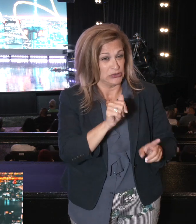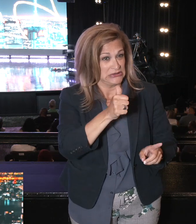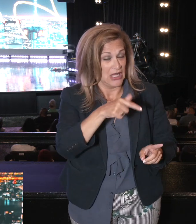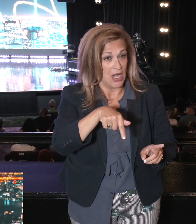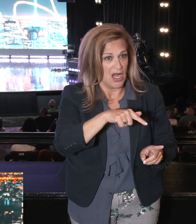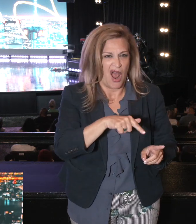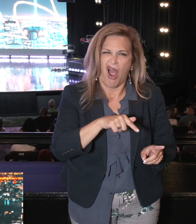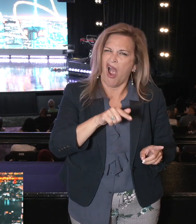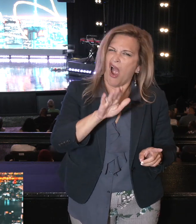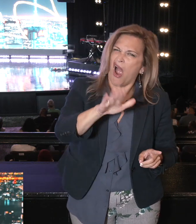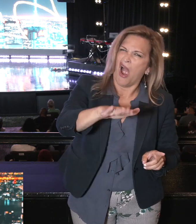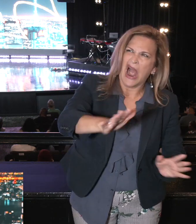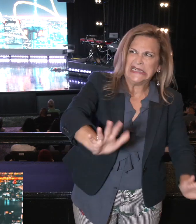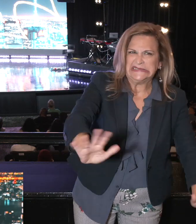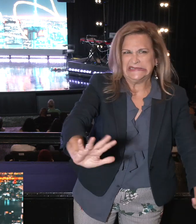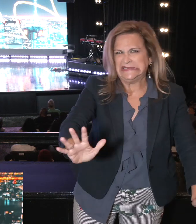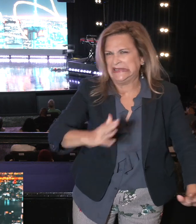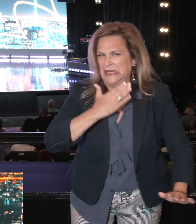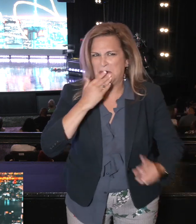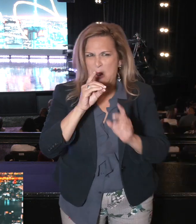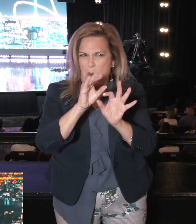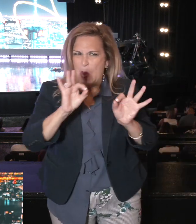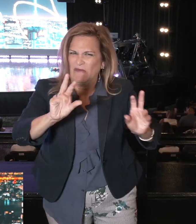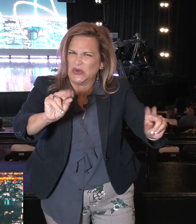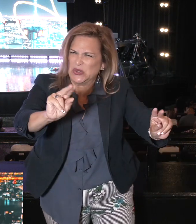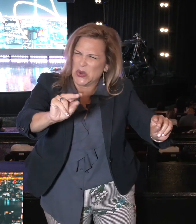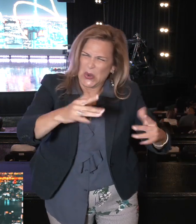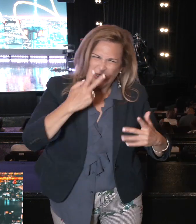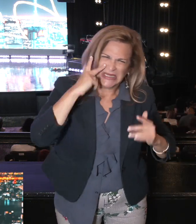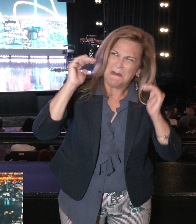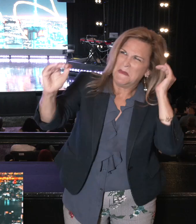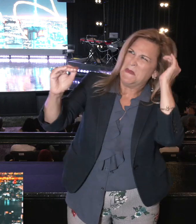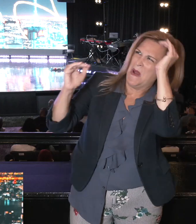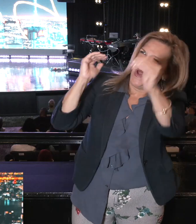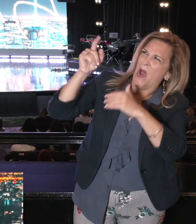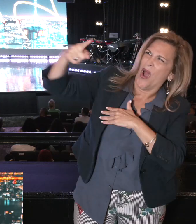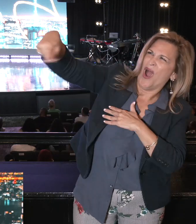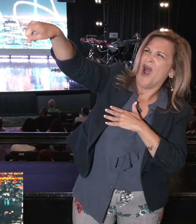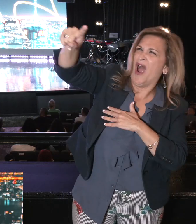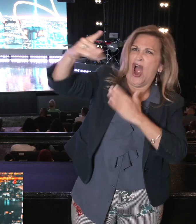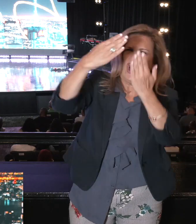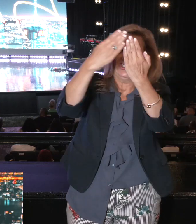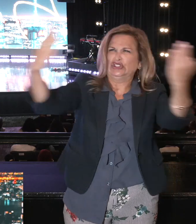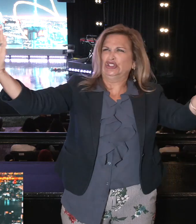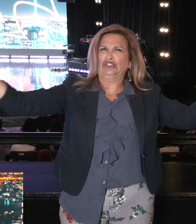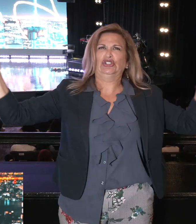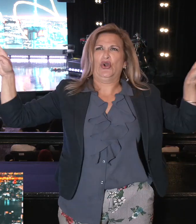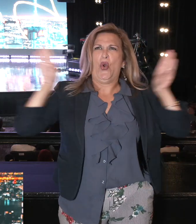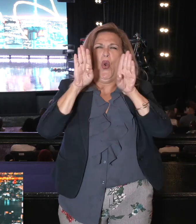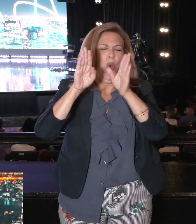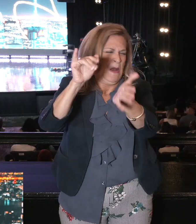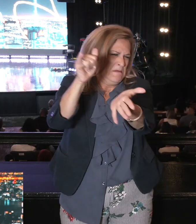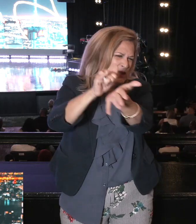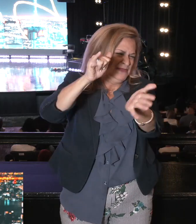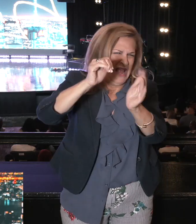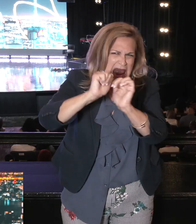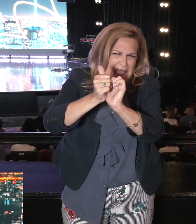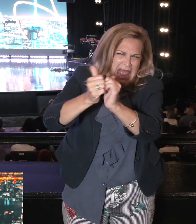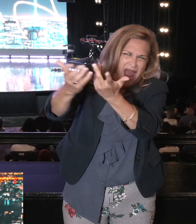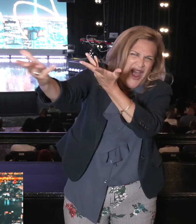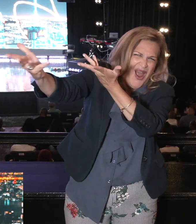they're huge, and the cities are fortified and large, and they're walled. And the descendants of Anak, which were the tribes, giants in the land,